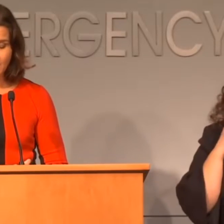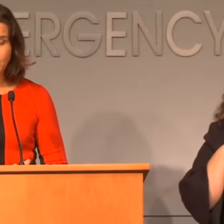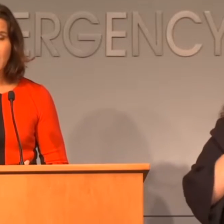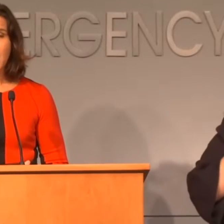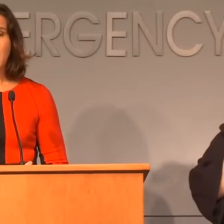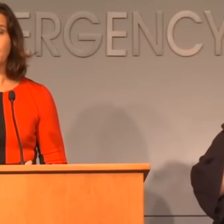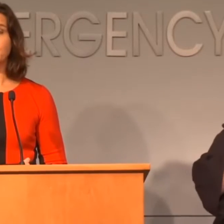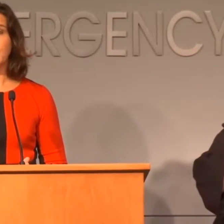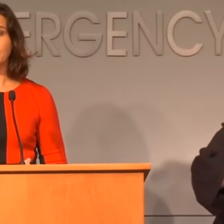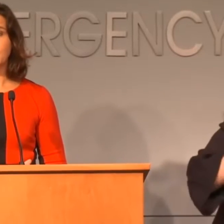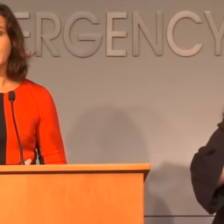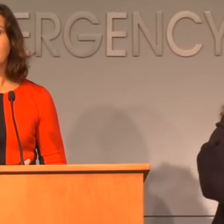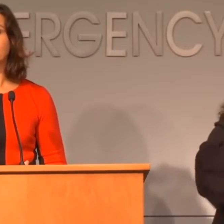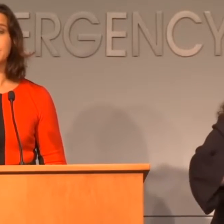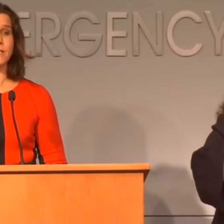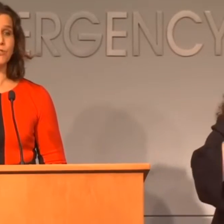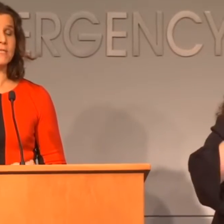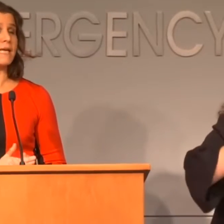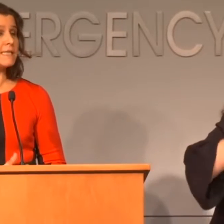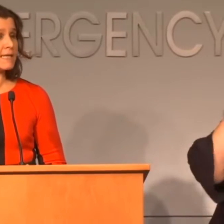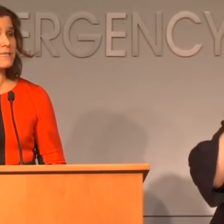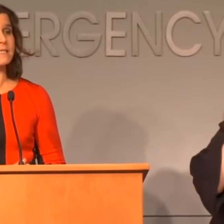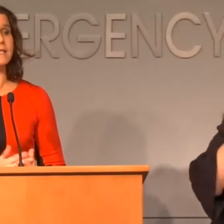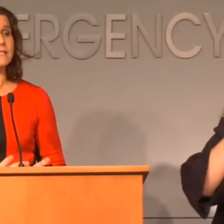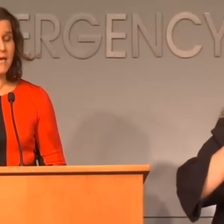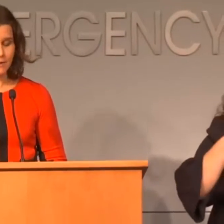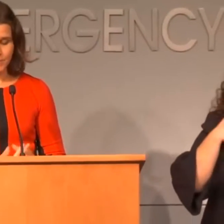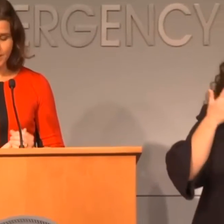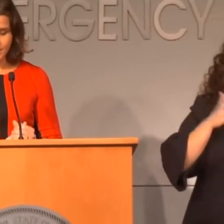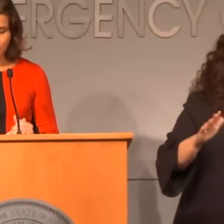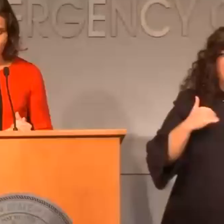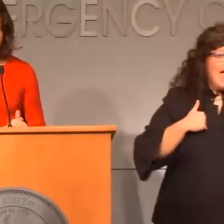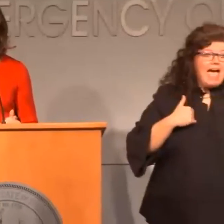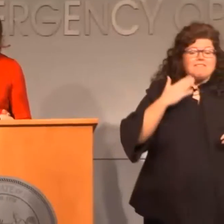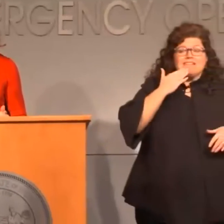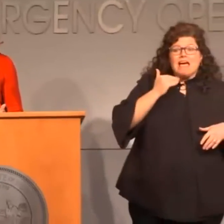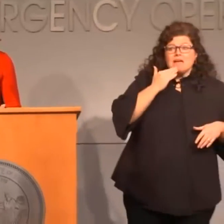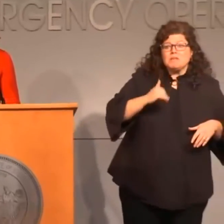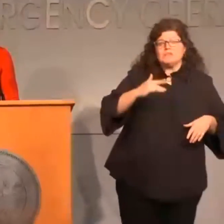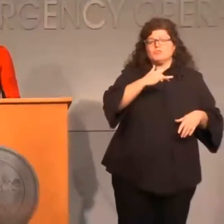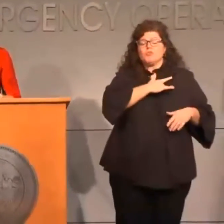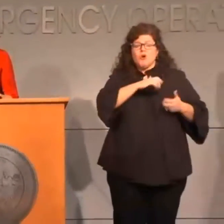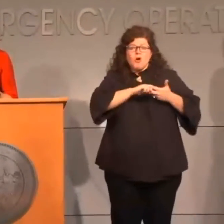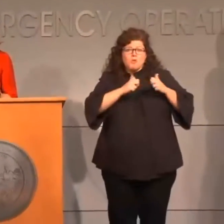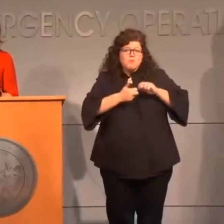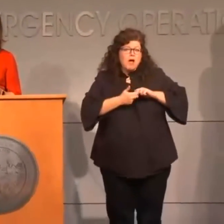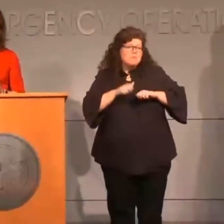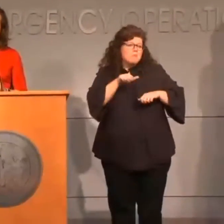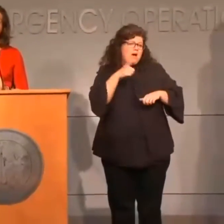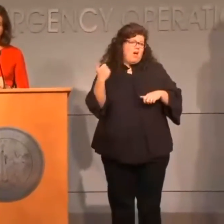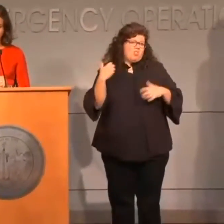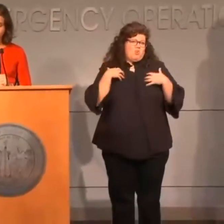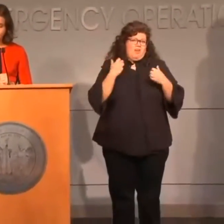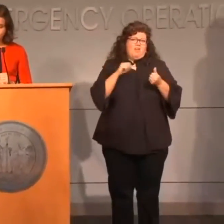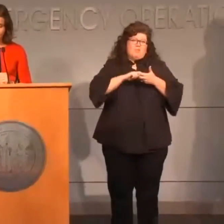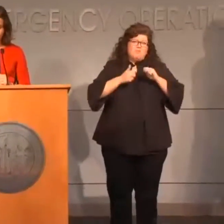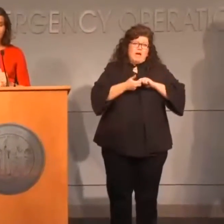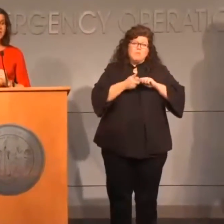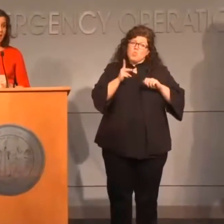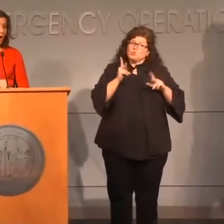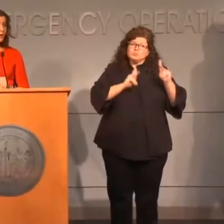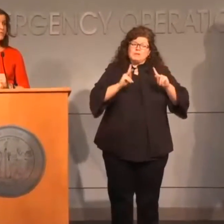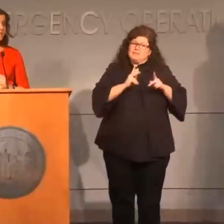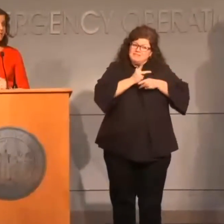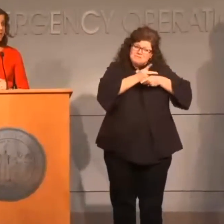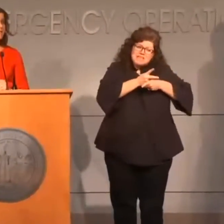65 and those with underlying health conditions like lung disease, diabetes, heart conditions. And those people need to be extra vigilant